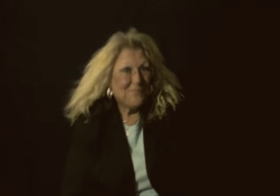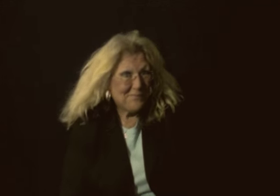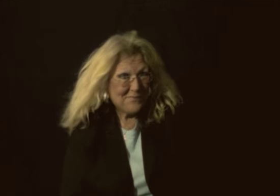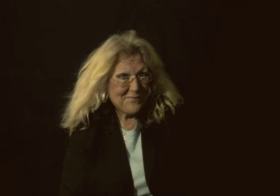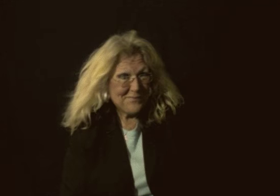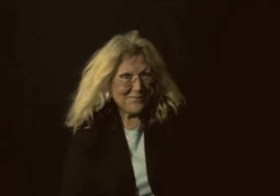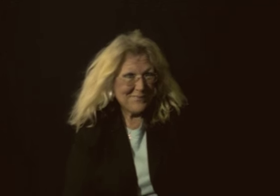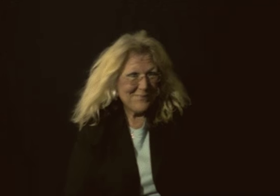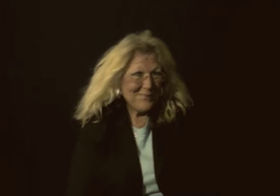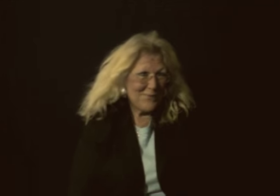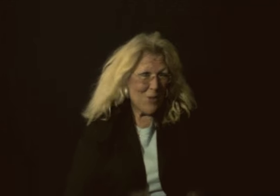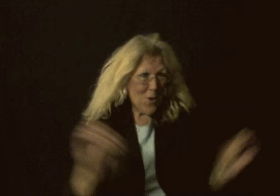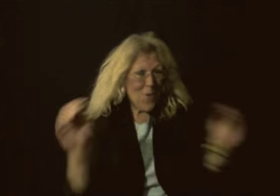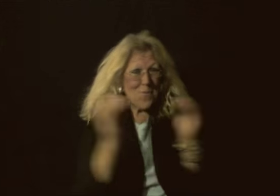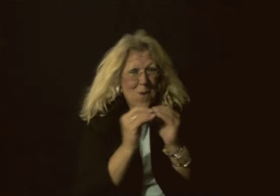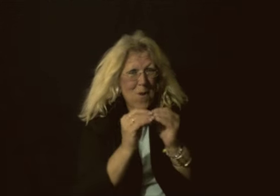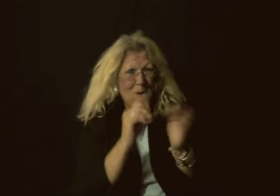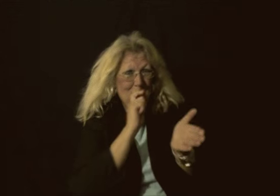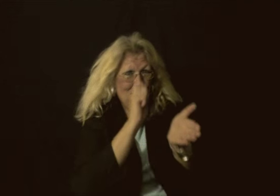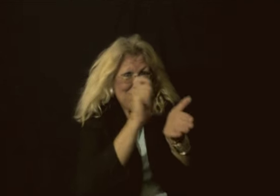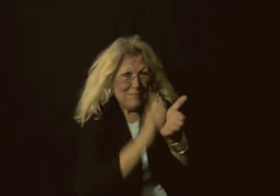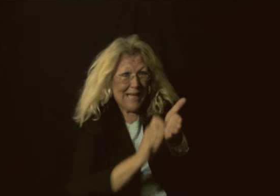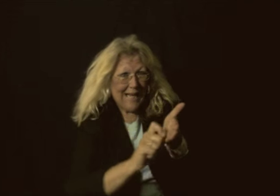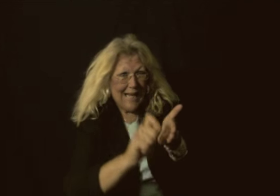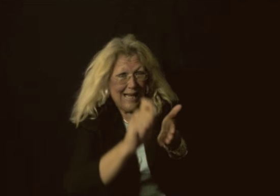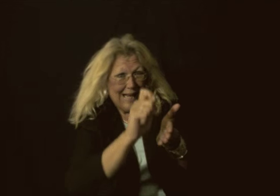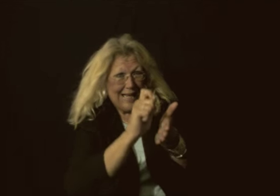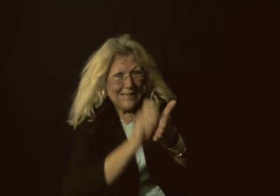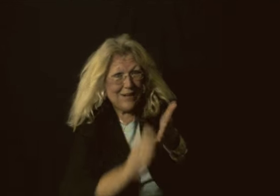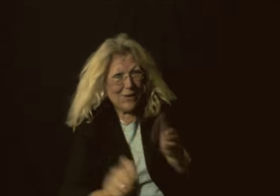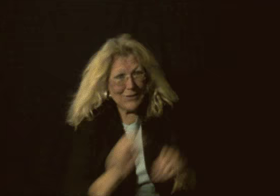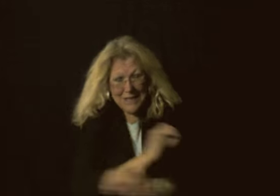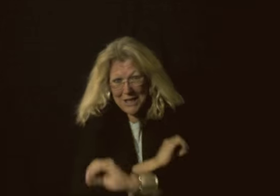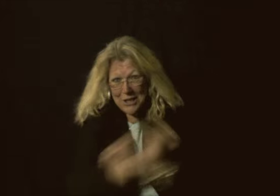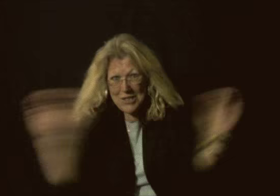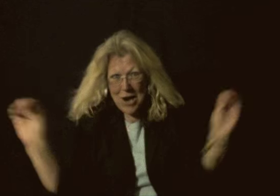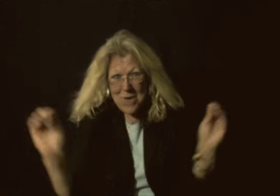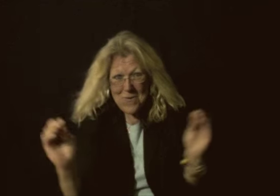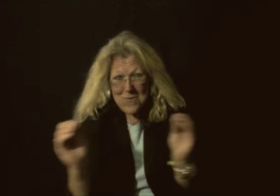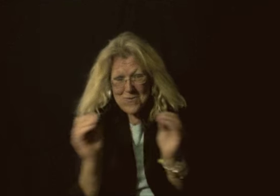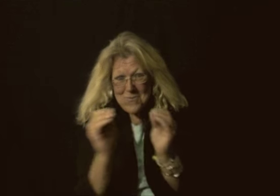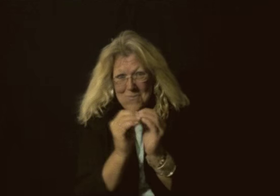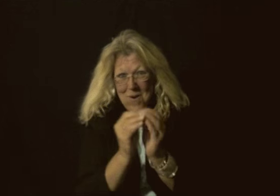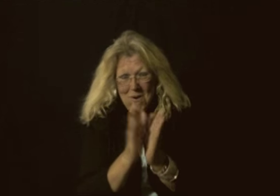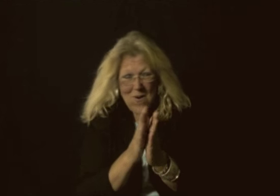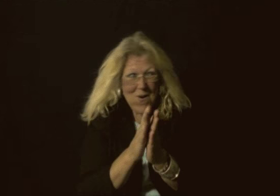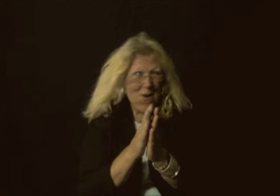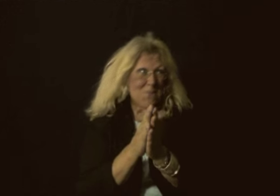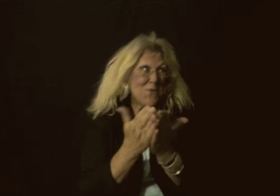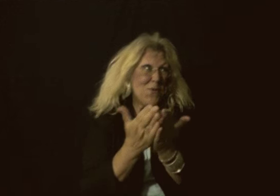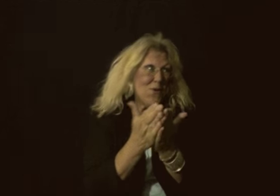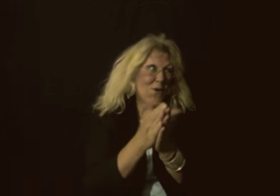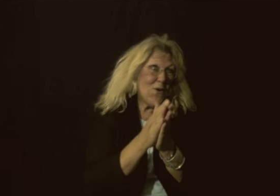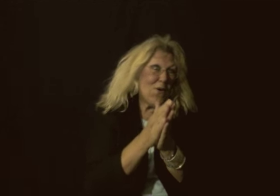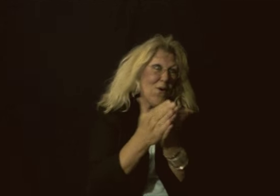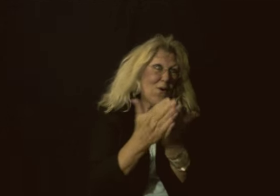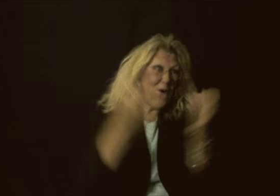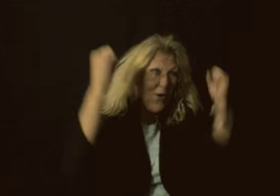No more insults No more books